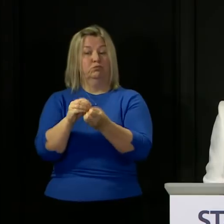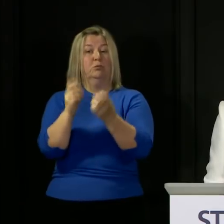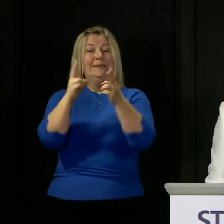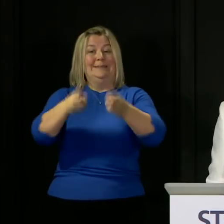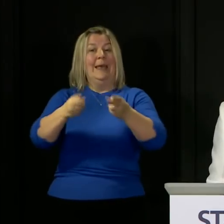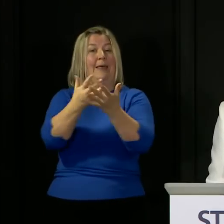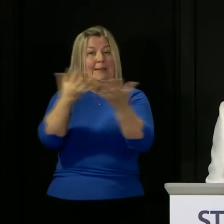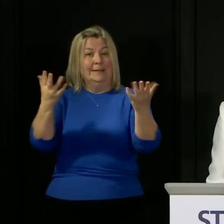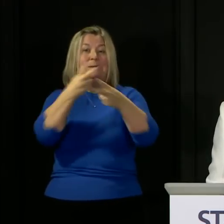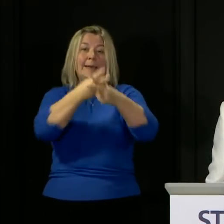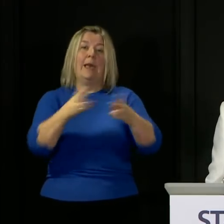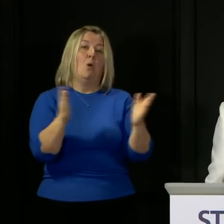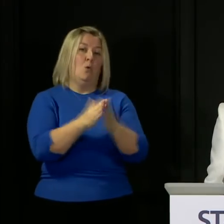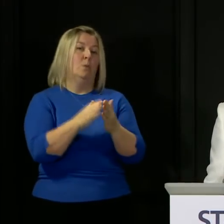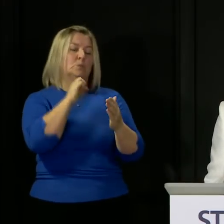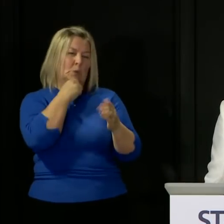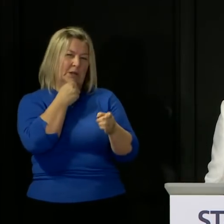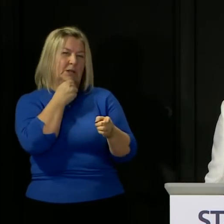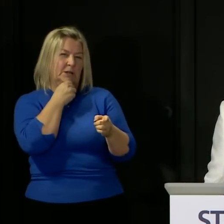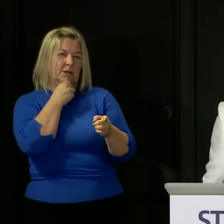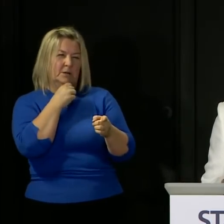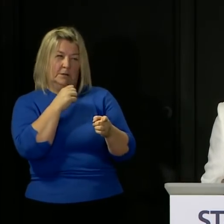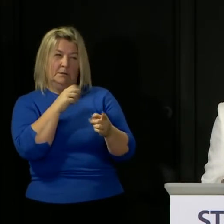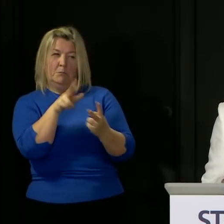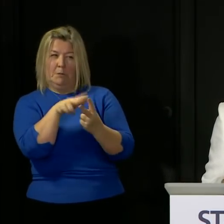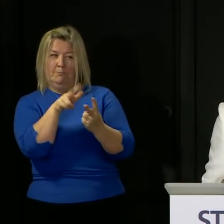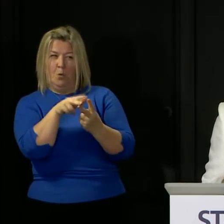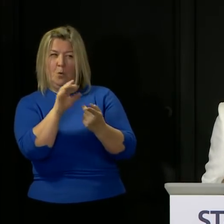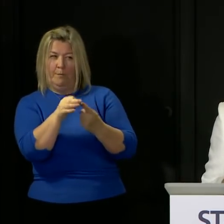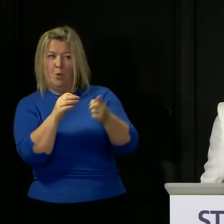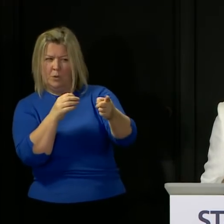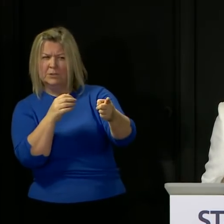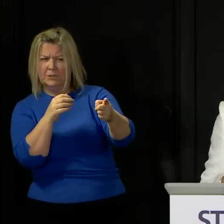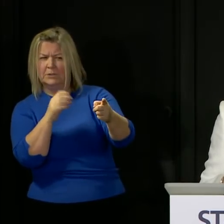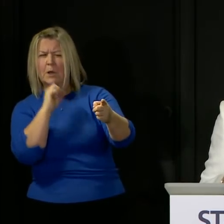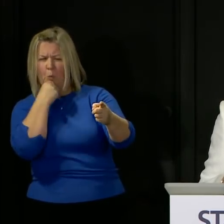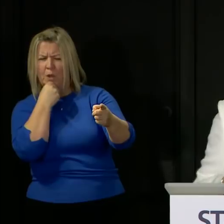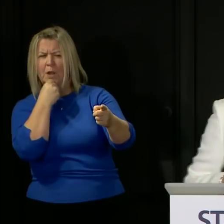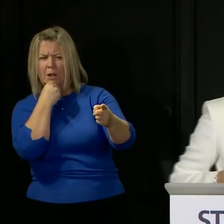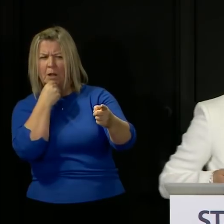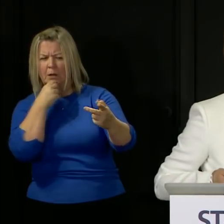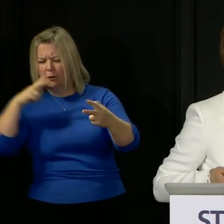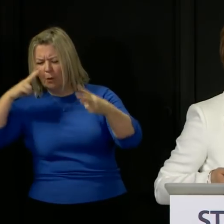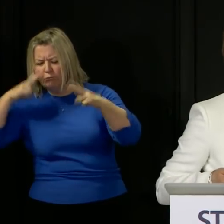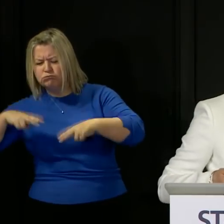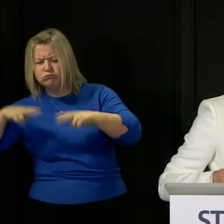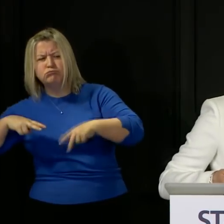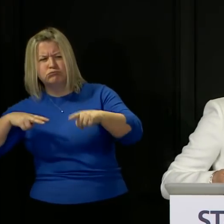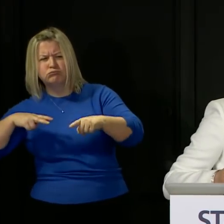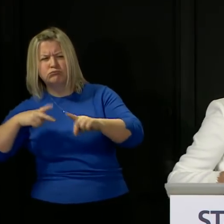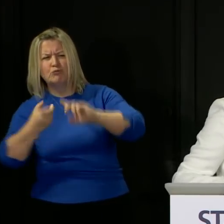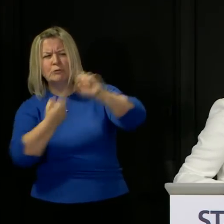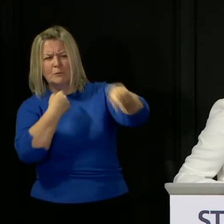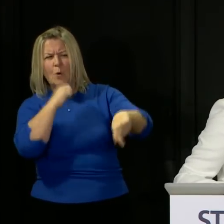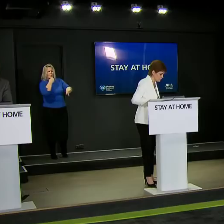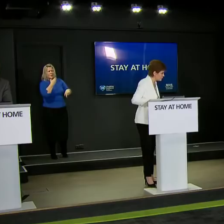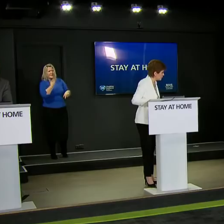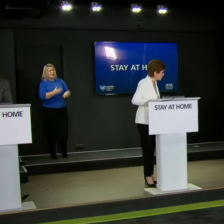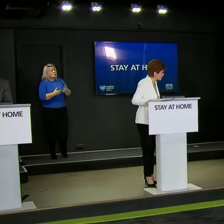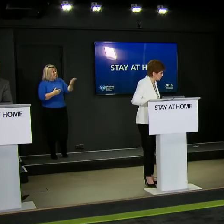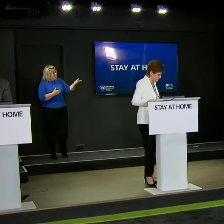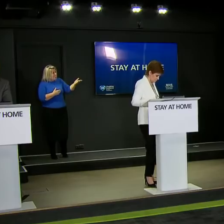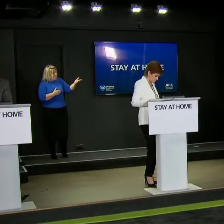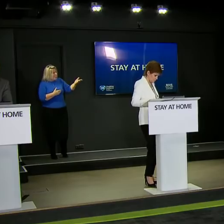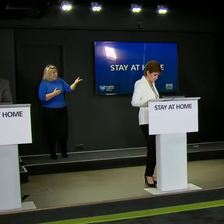deaths in care homes but we will take both those points away and come back to you on the detail unless there's anything you want to raise now